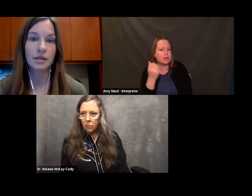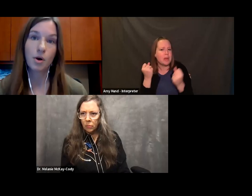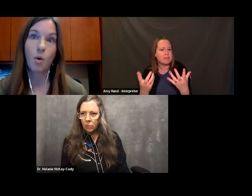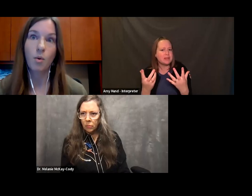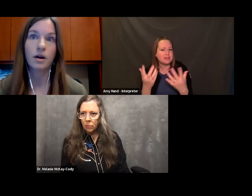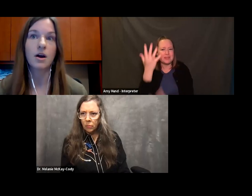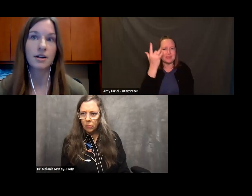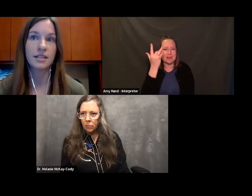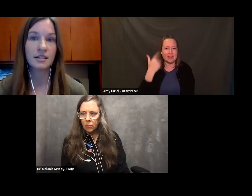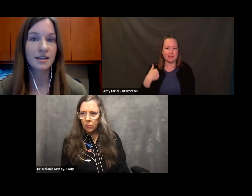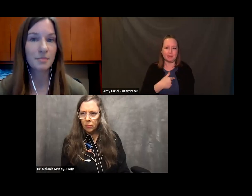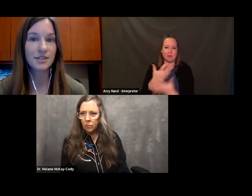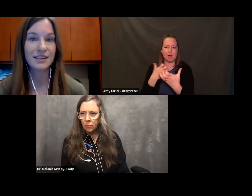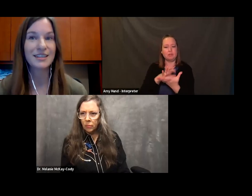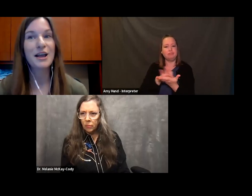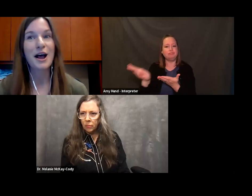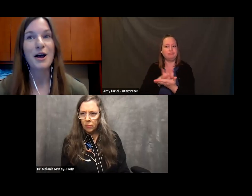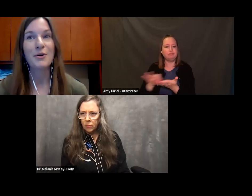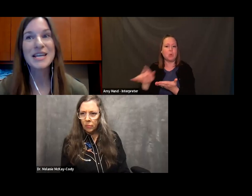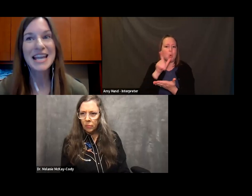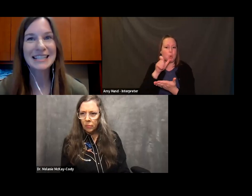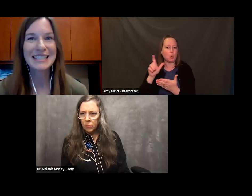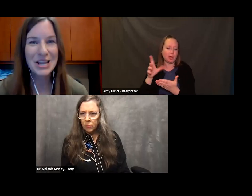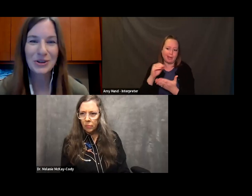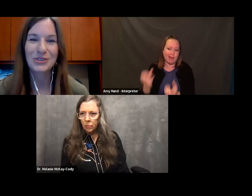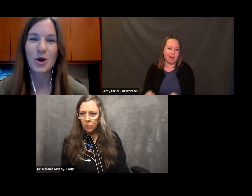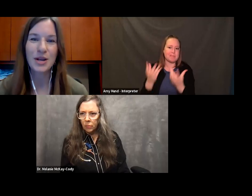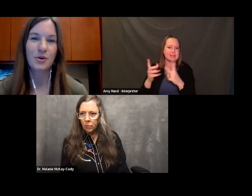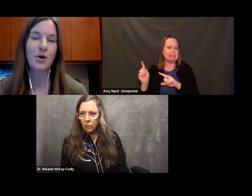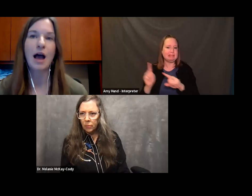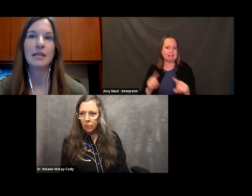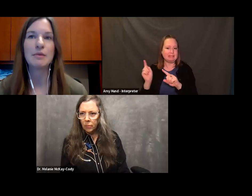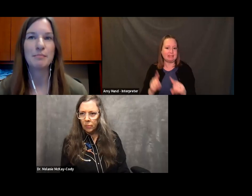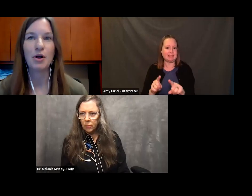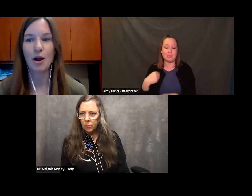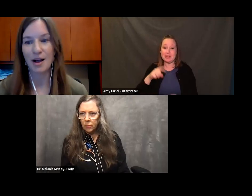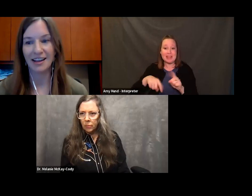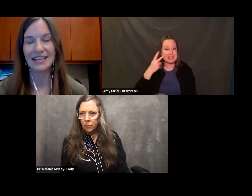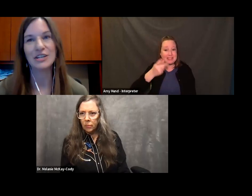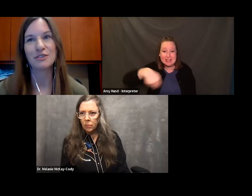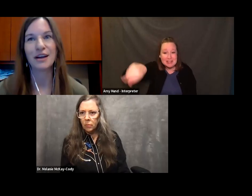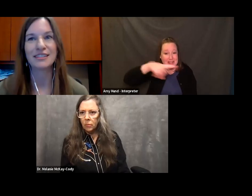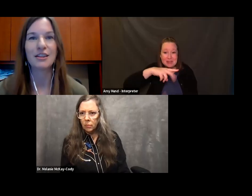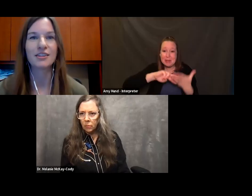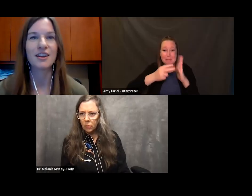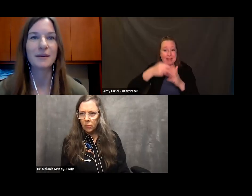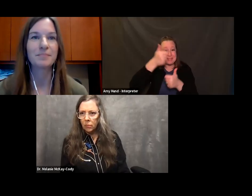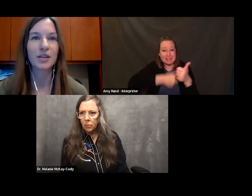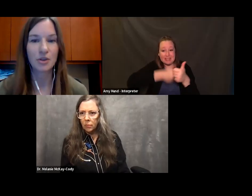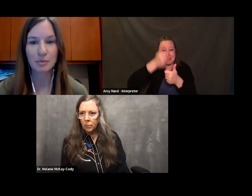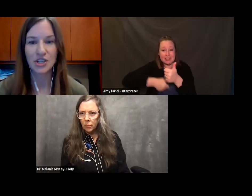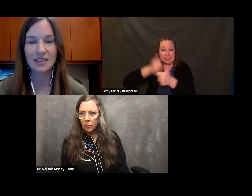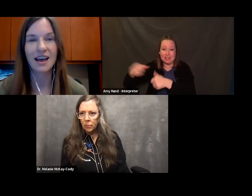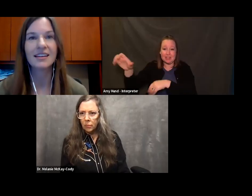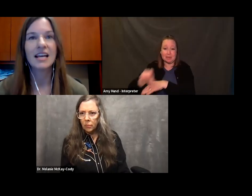accurately record our attendance numbers since we can't see you so we don't know how many people are behind each device. So that logs on.